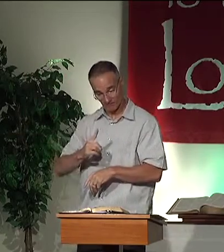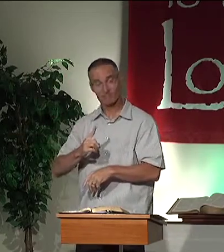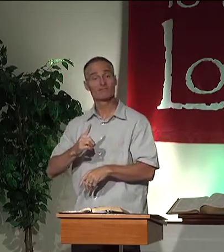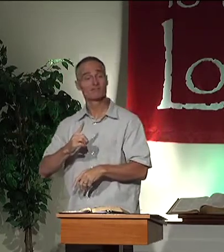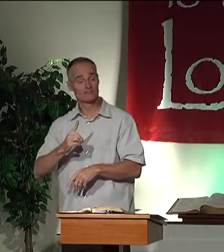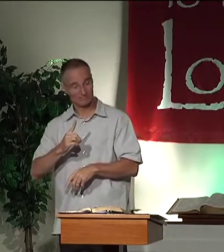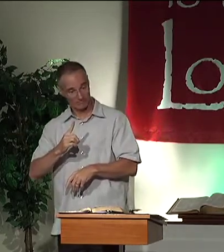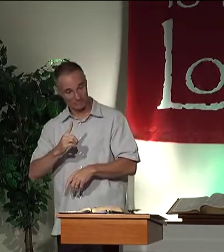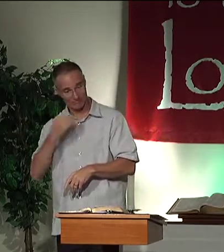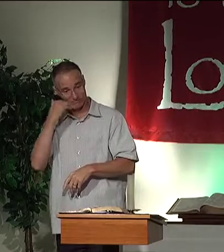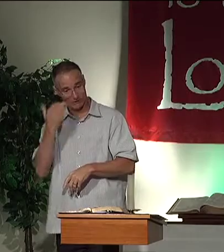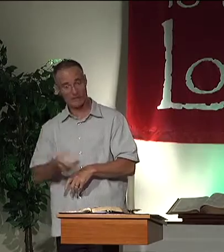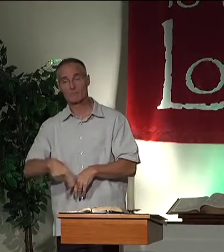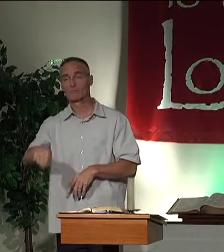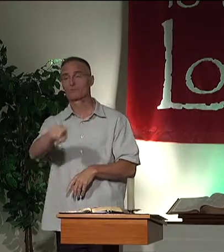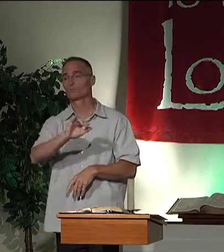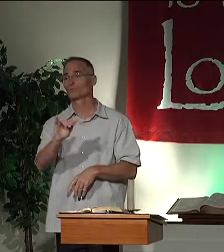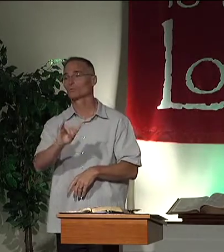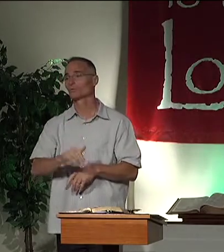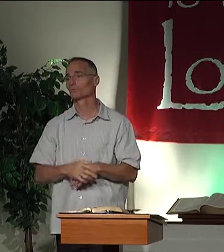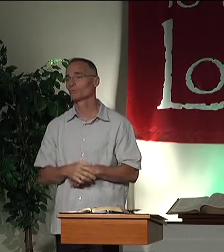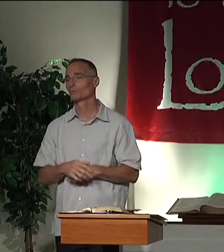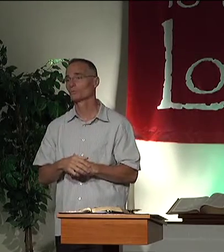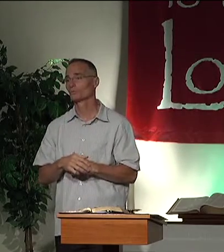Man will be ashamed of him.